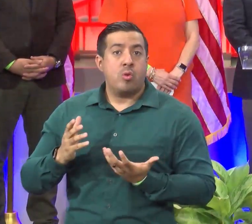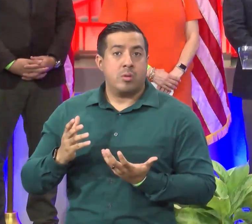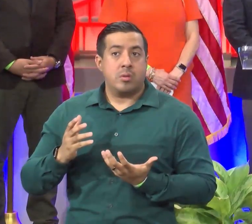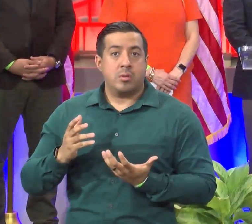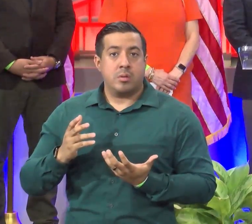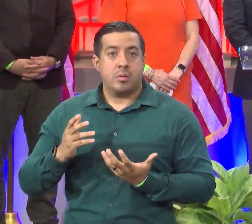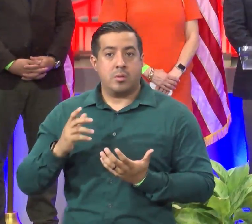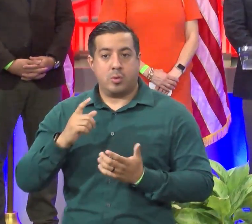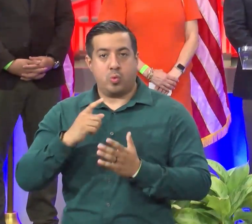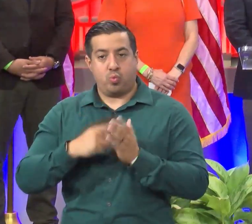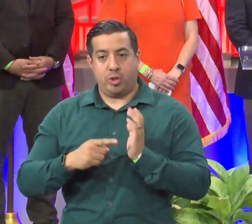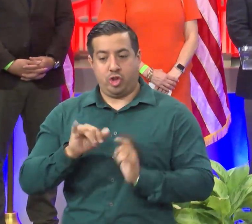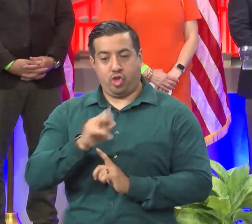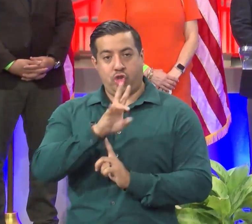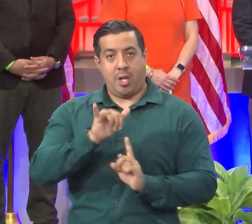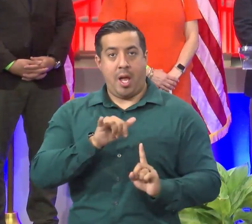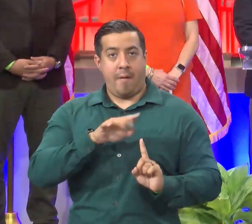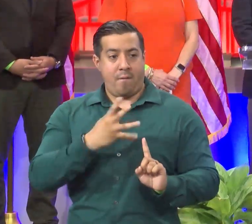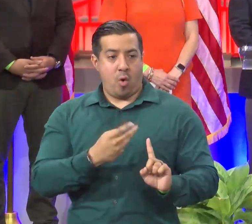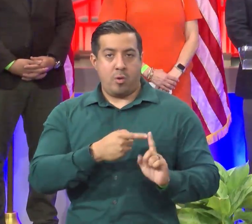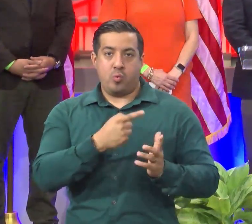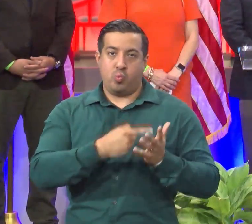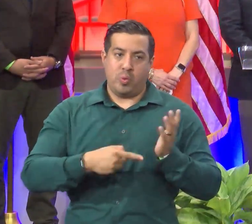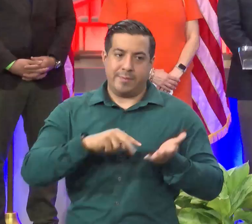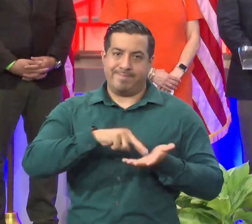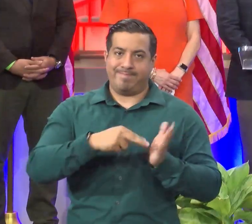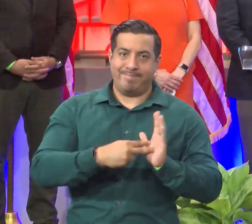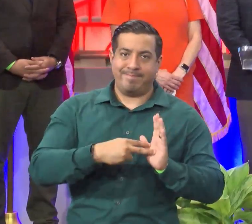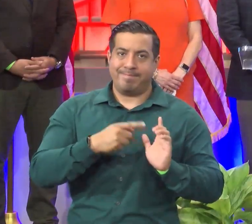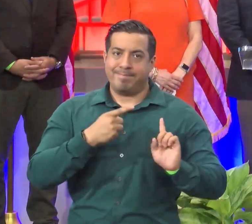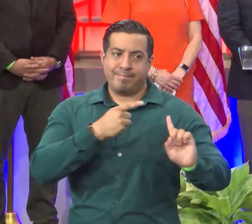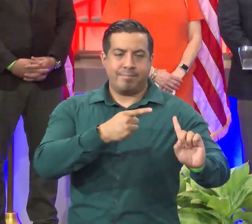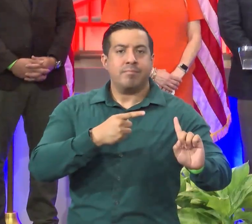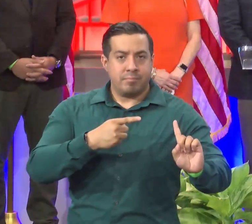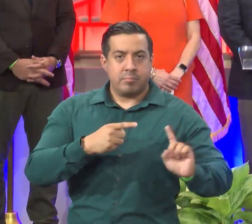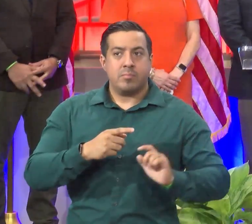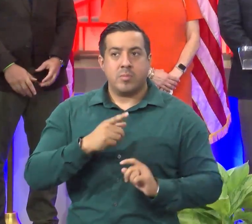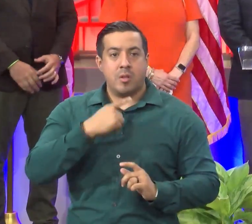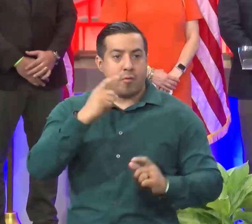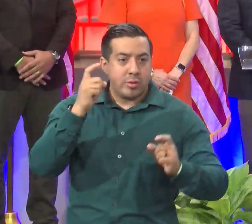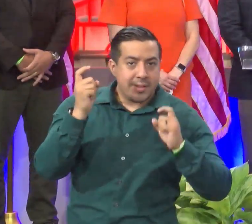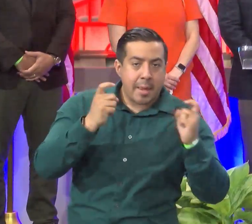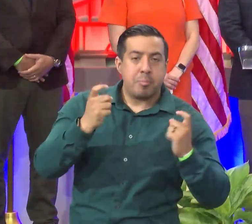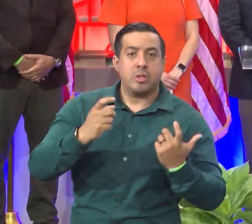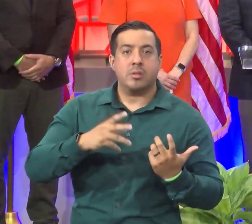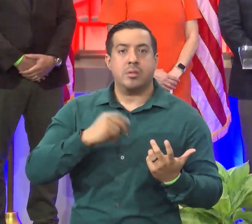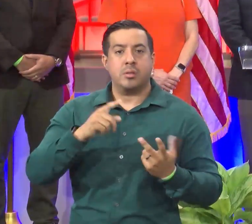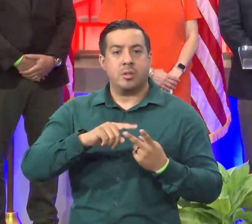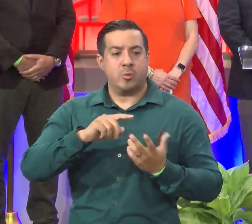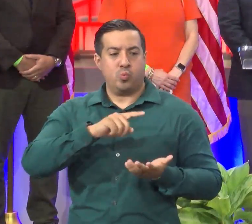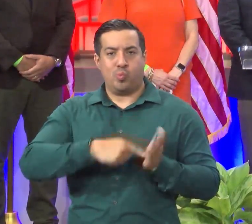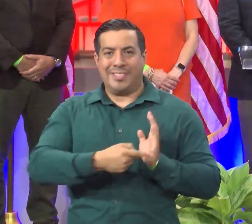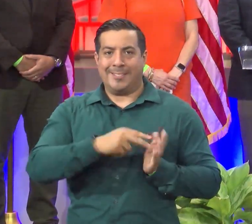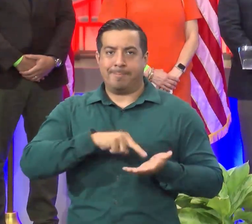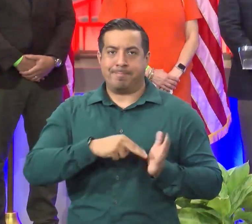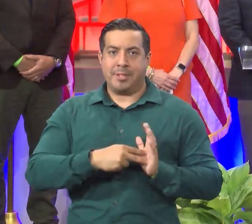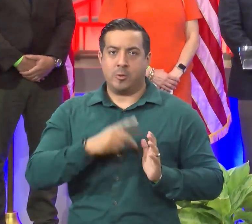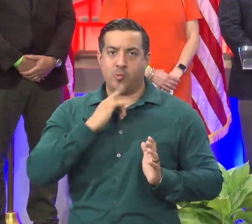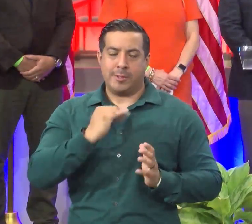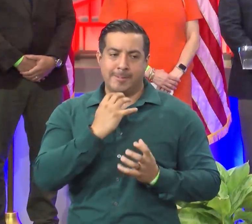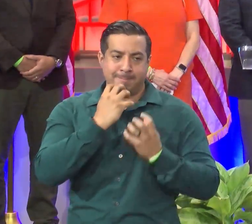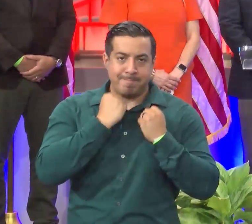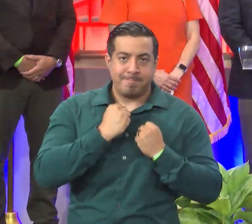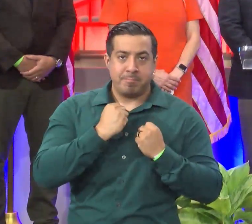July 4th stands for, both in a celebration and in meaning, than